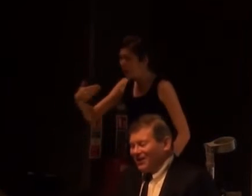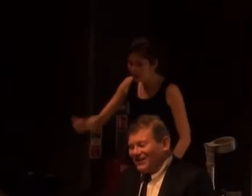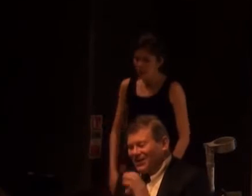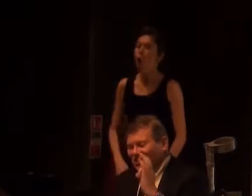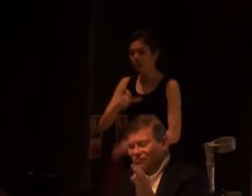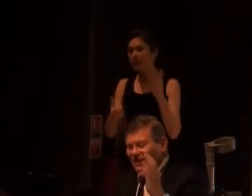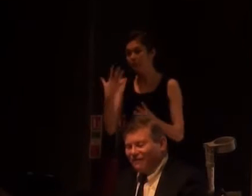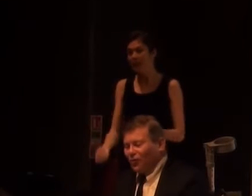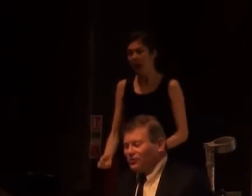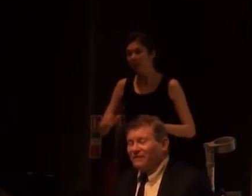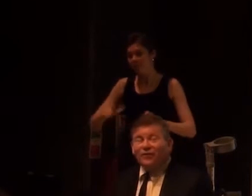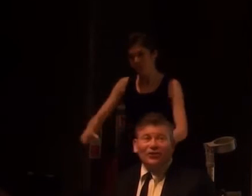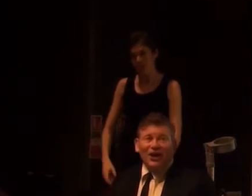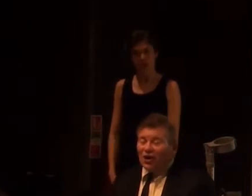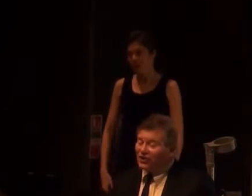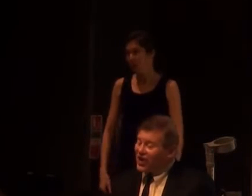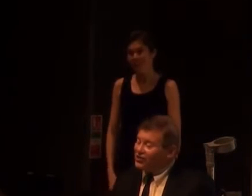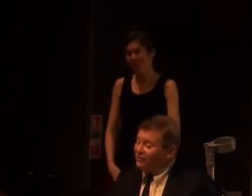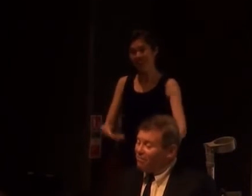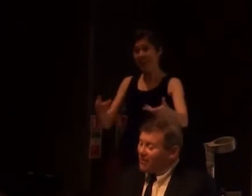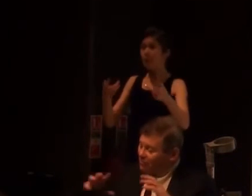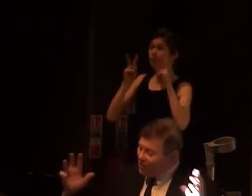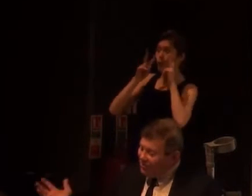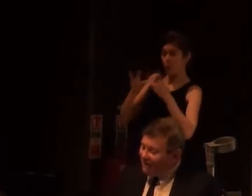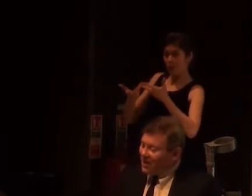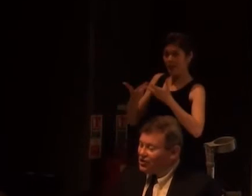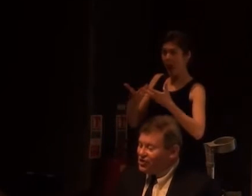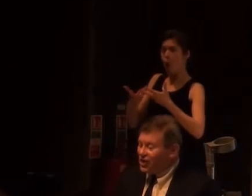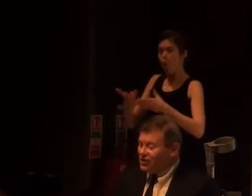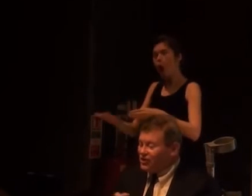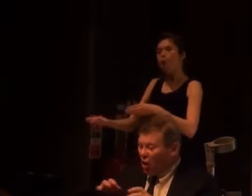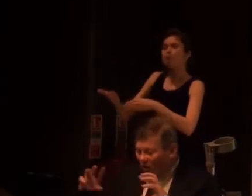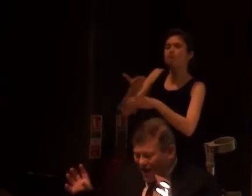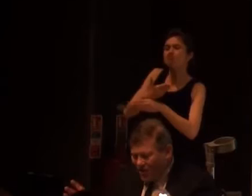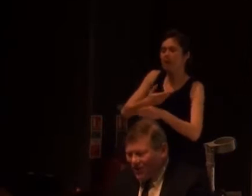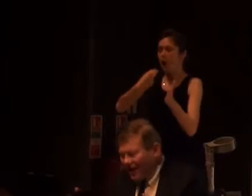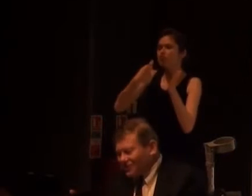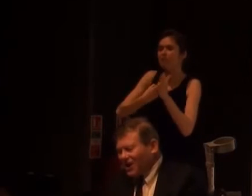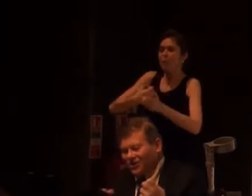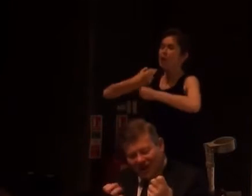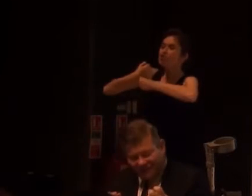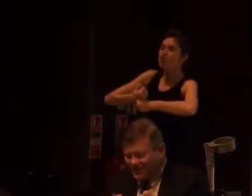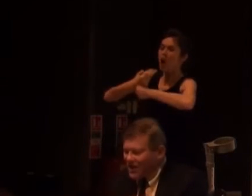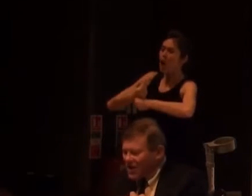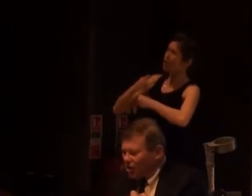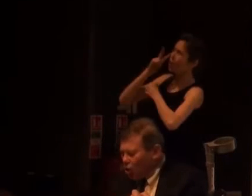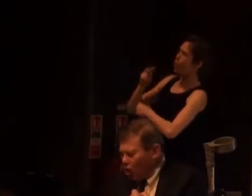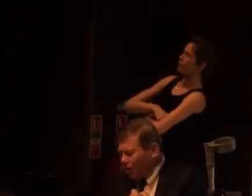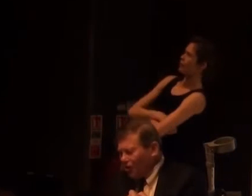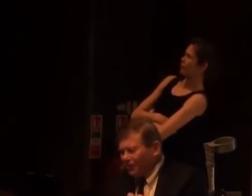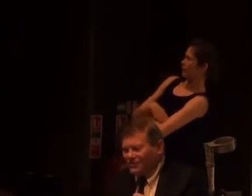But this is reinforced, if you look at the architecture of pre-Reformation churches around the outside. you have these